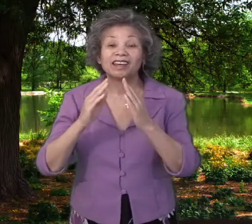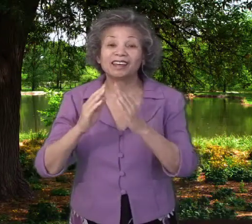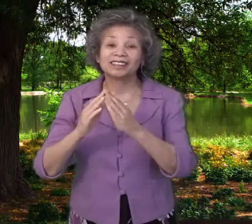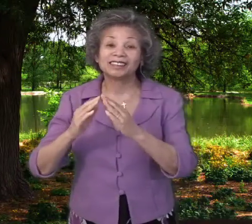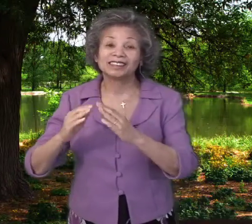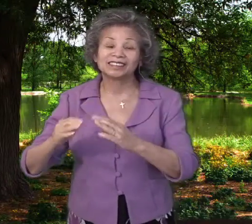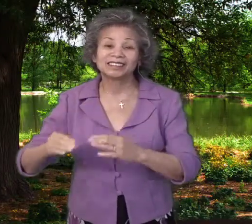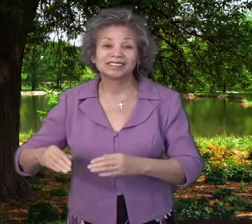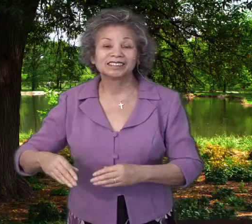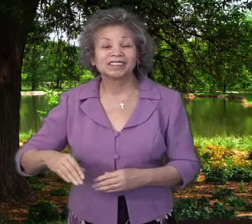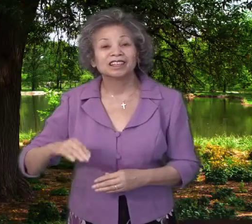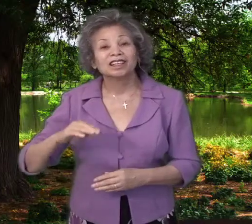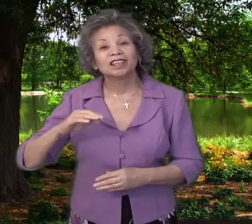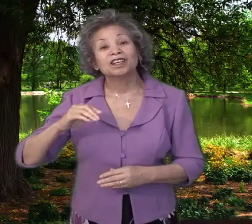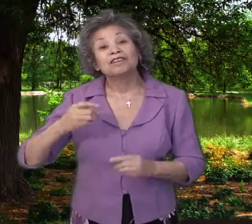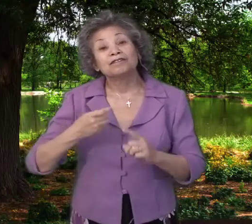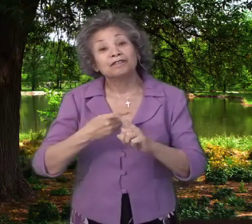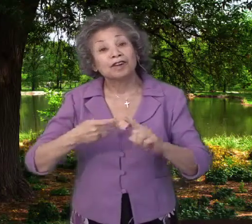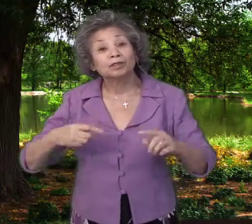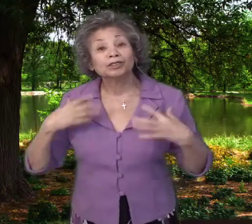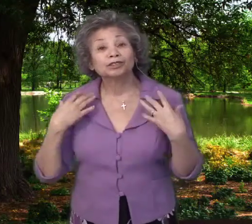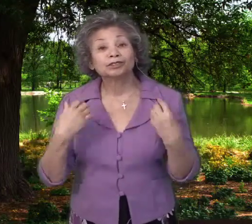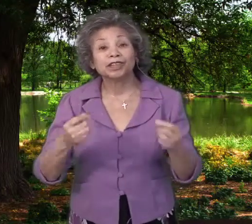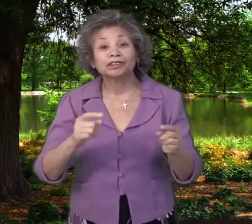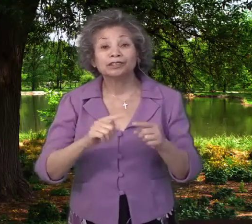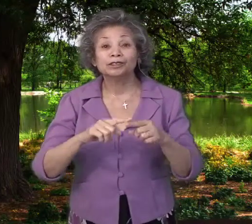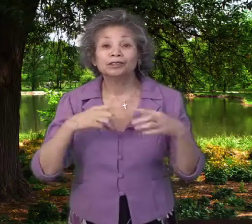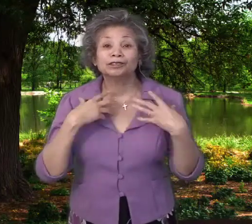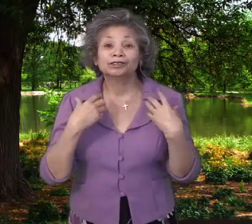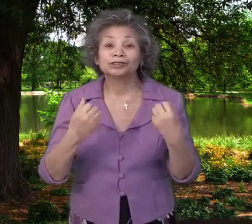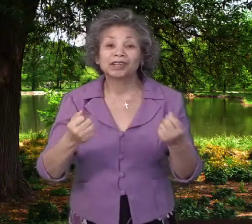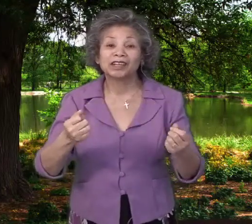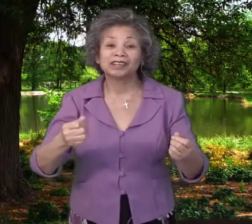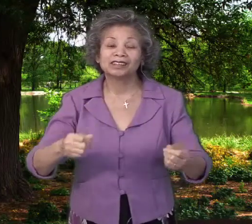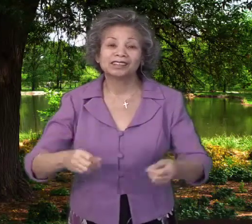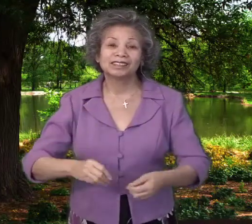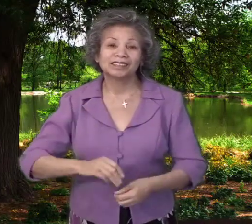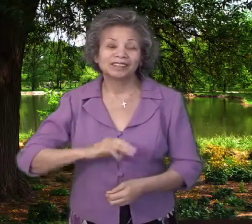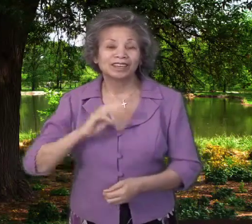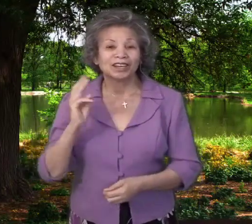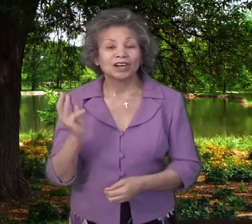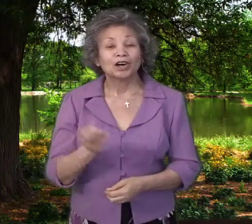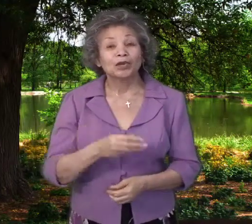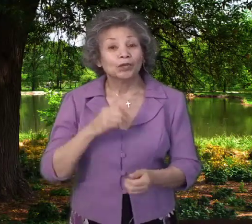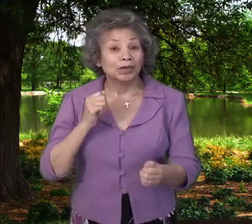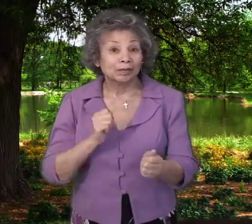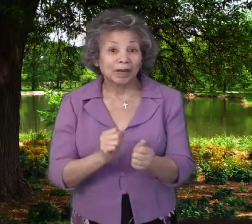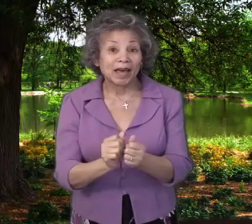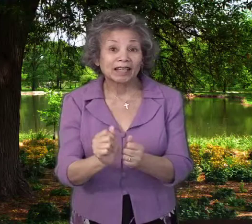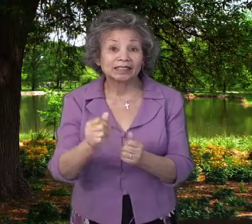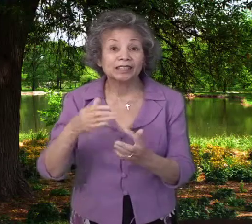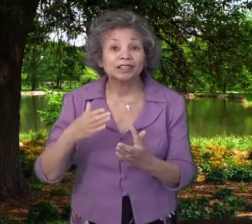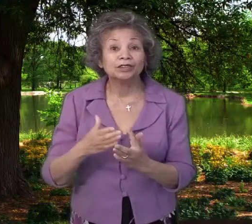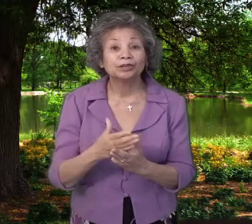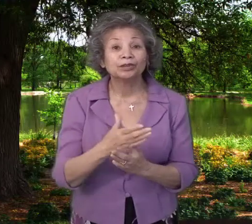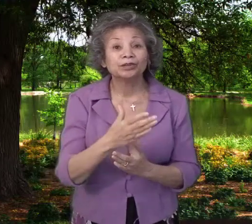From strength to strength, we're passing through,